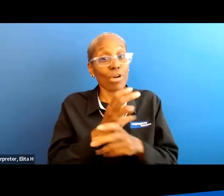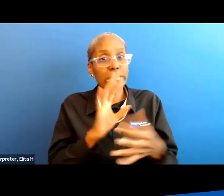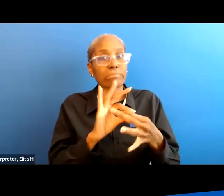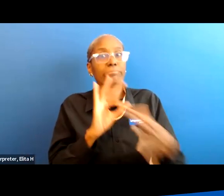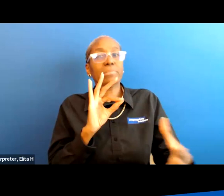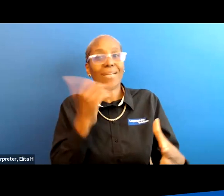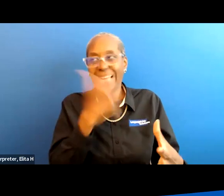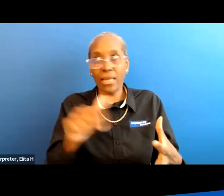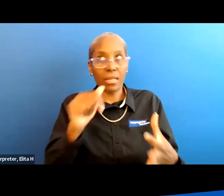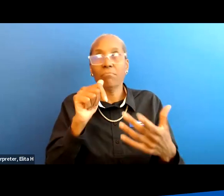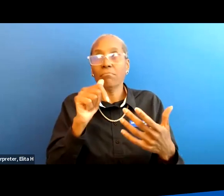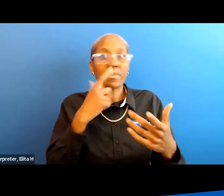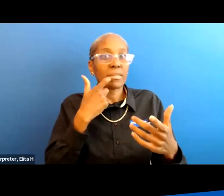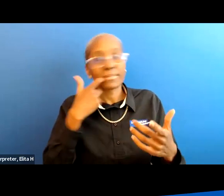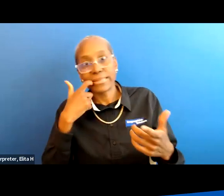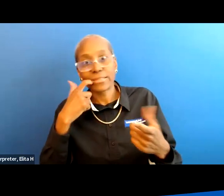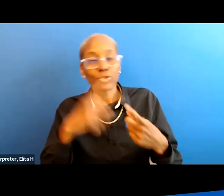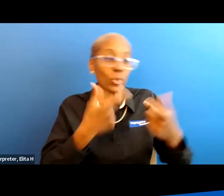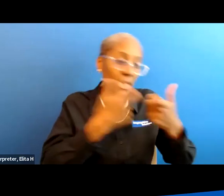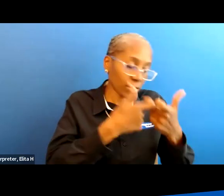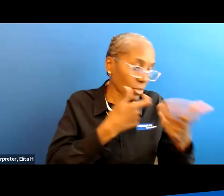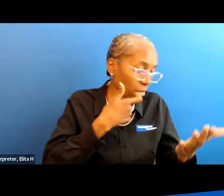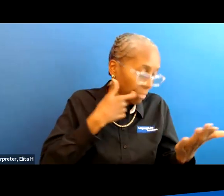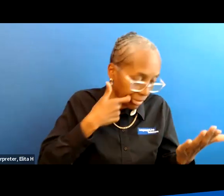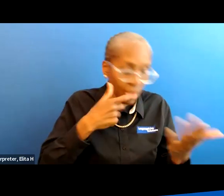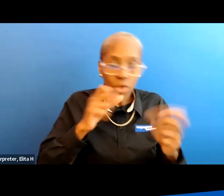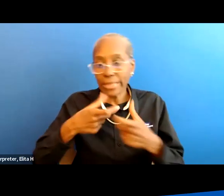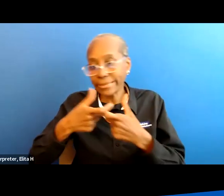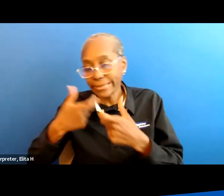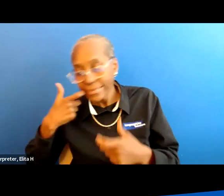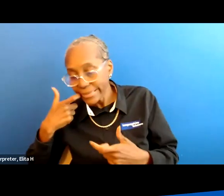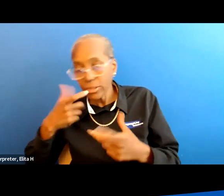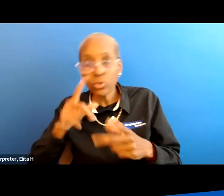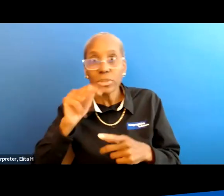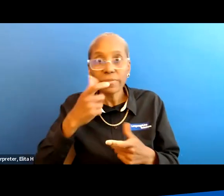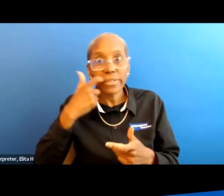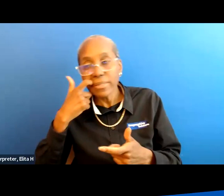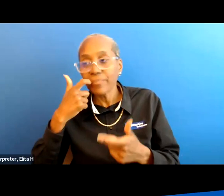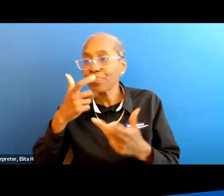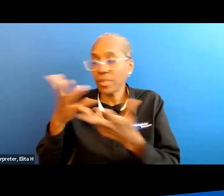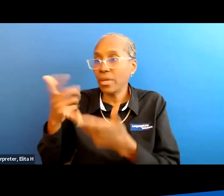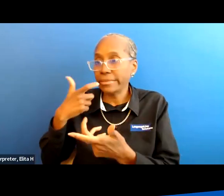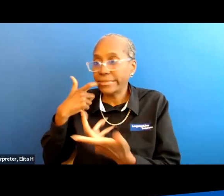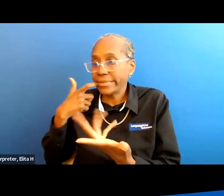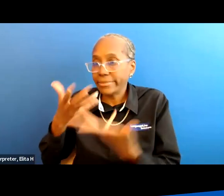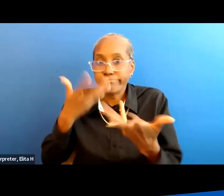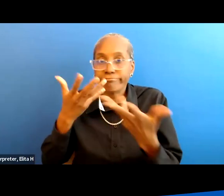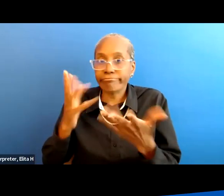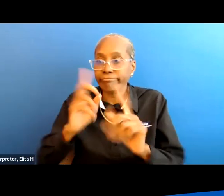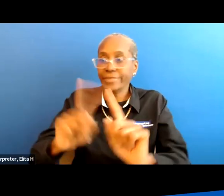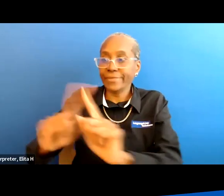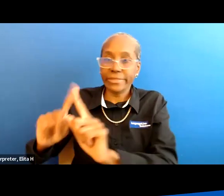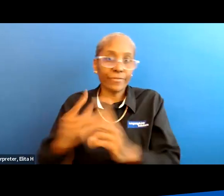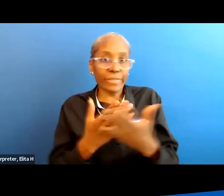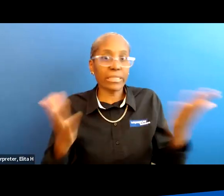of any kind you could be addicted to your electronics you can be addicted to the tv you know you you can be addicted to different